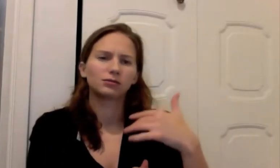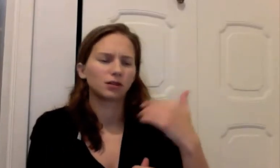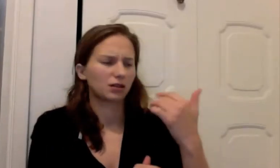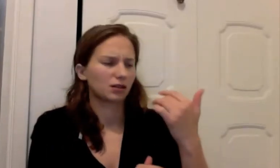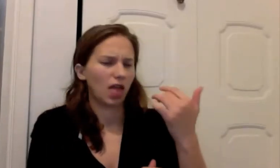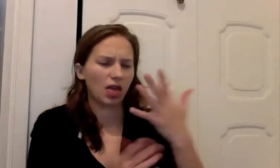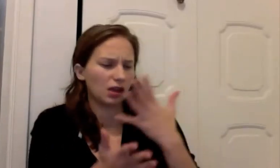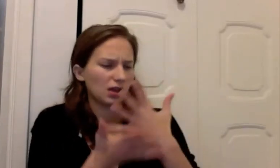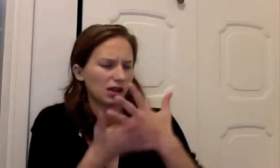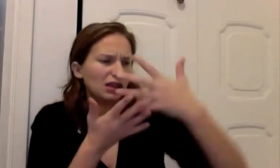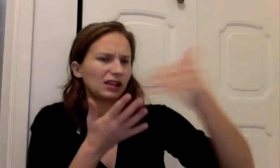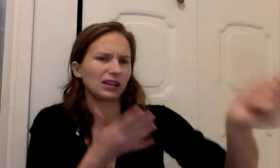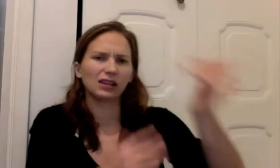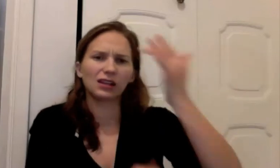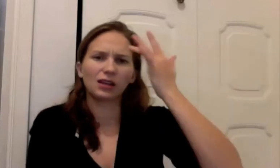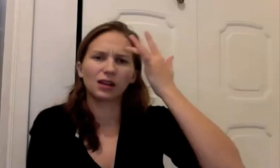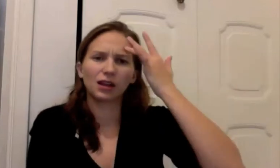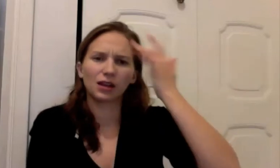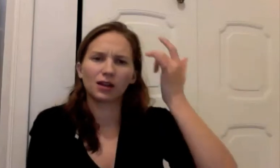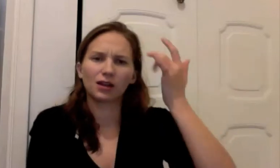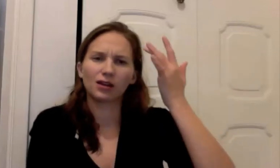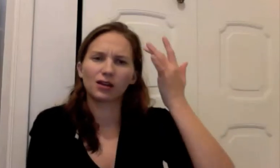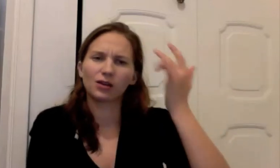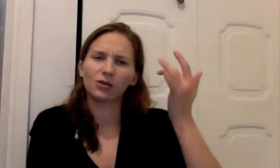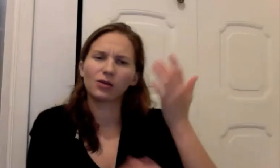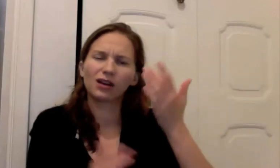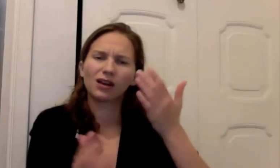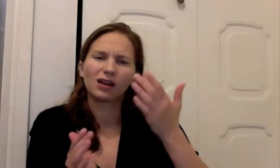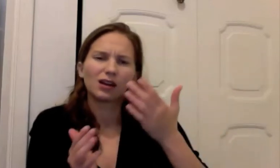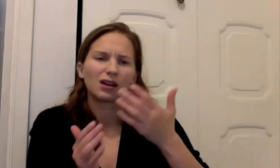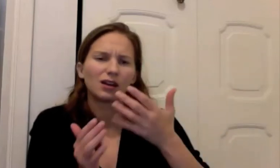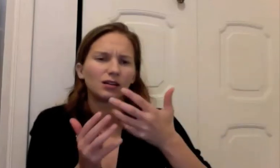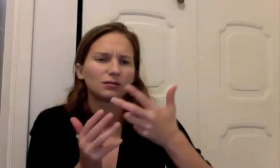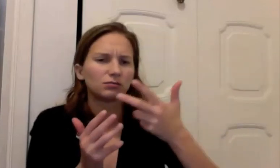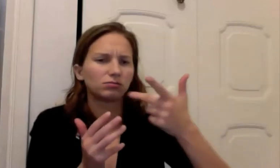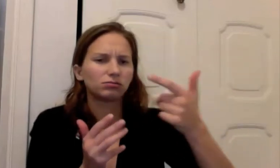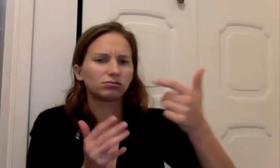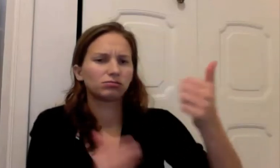me you loved me So why did you go away?